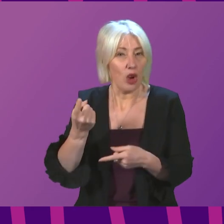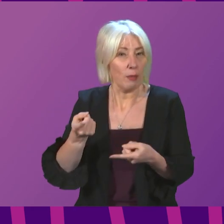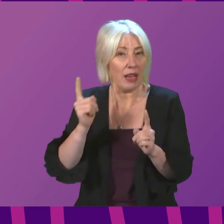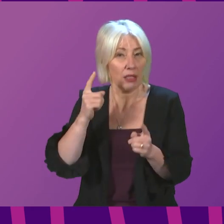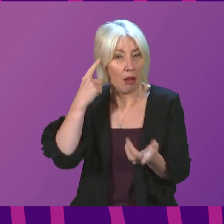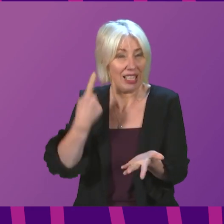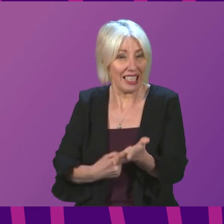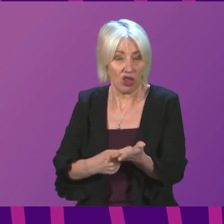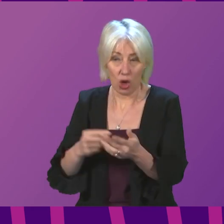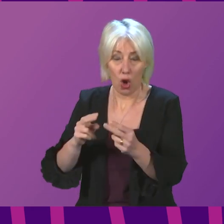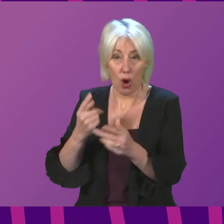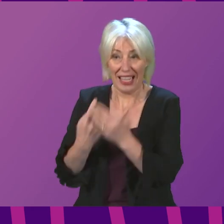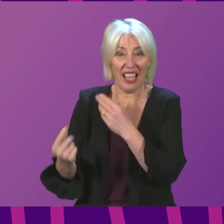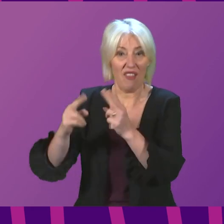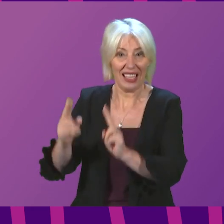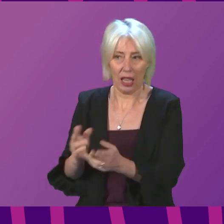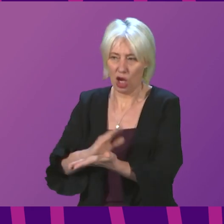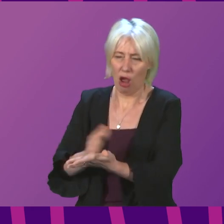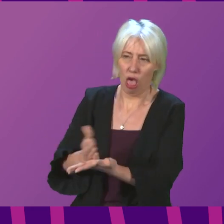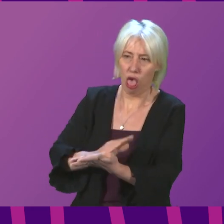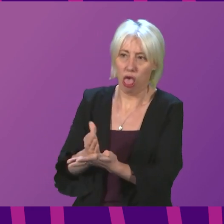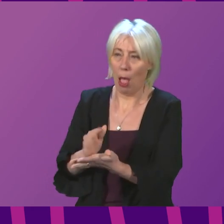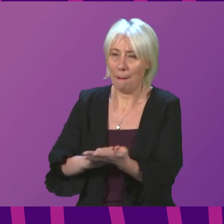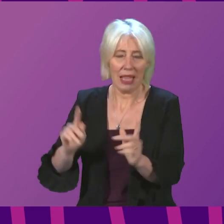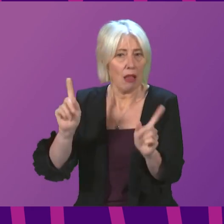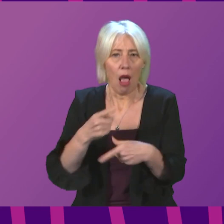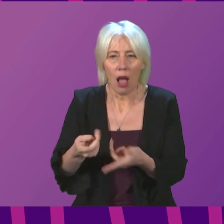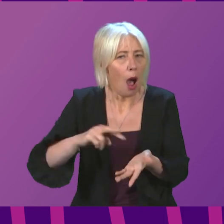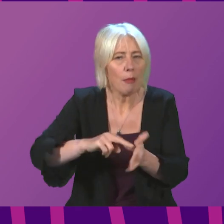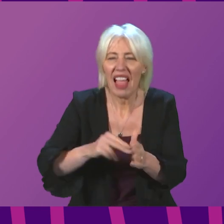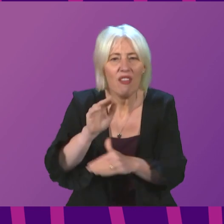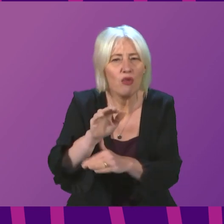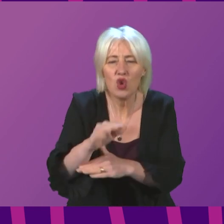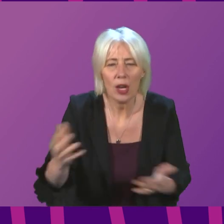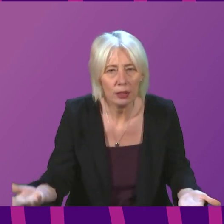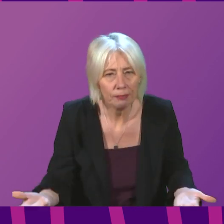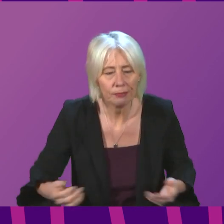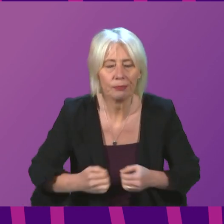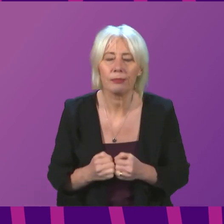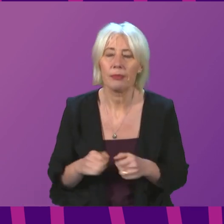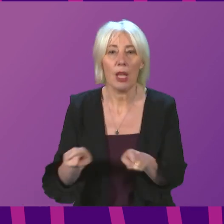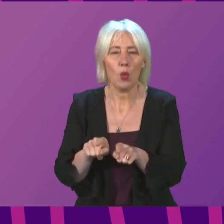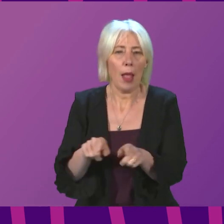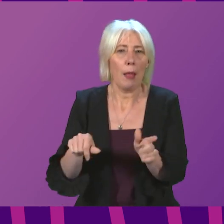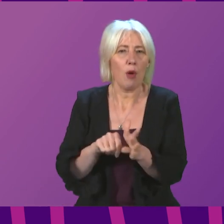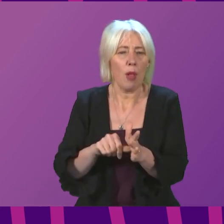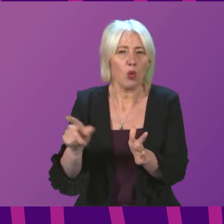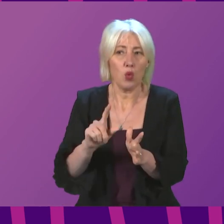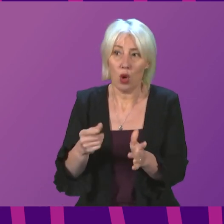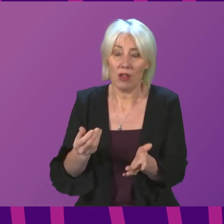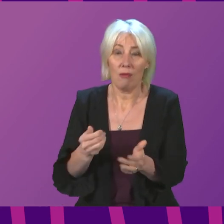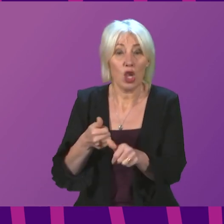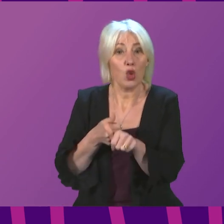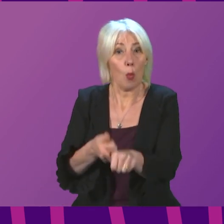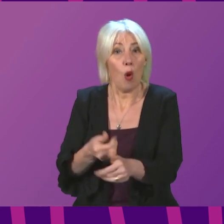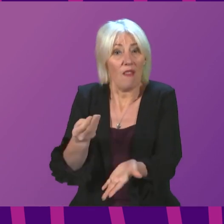rules is continuing to cause them trouble to plan for the period ahead. What is also causing them trouble is a lack of financial